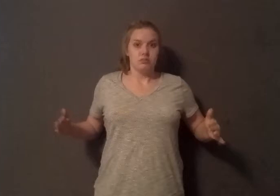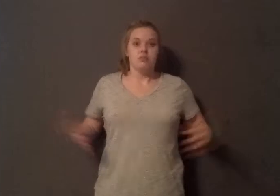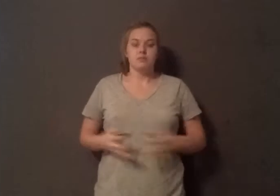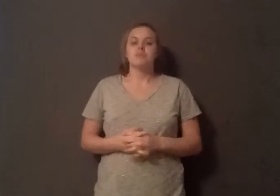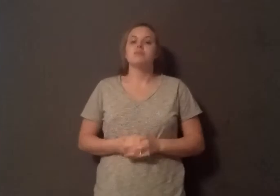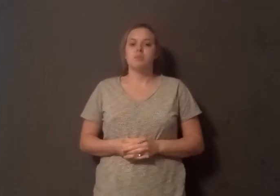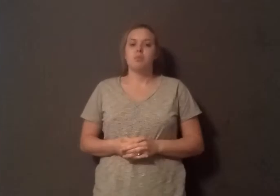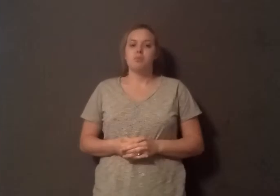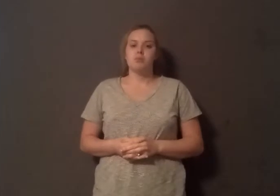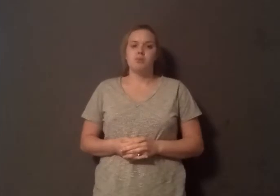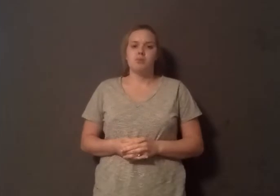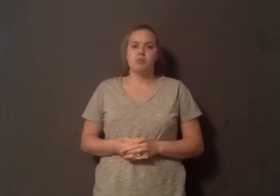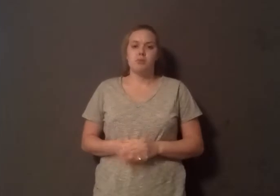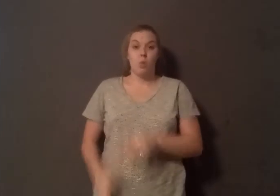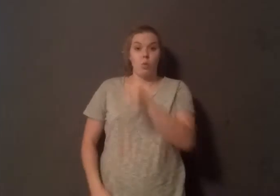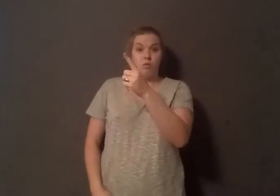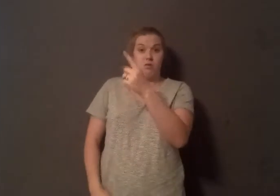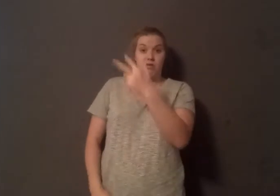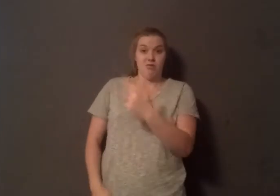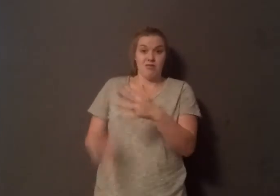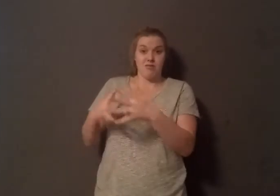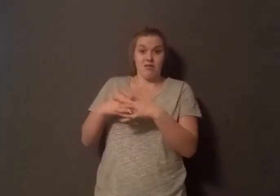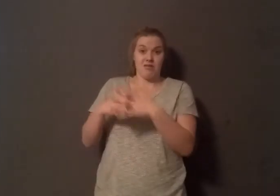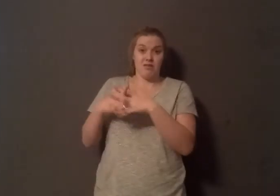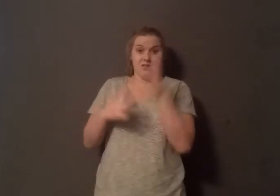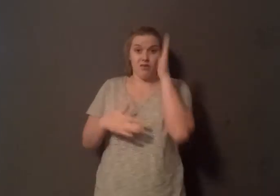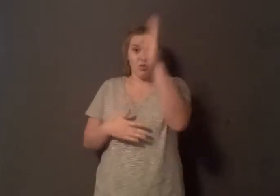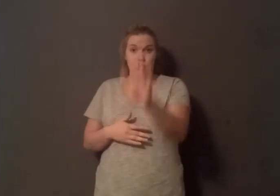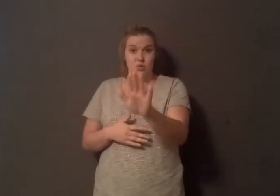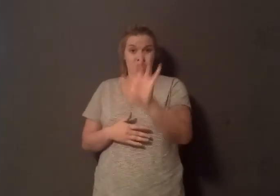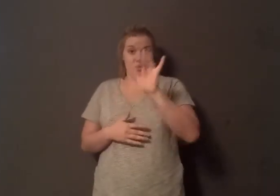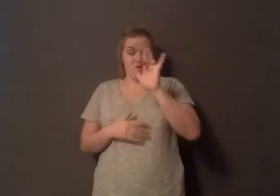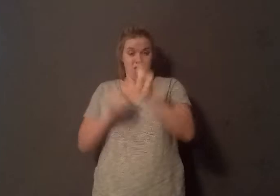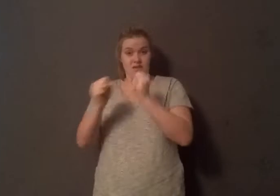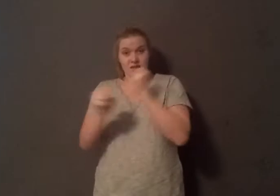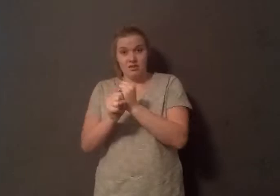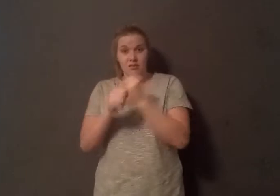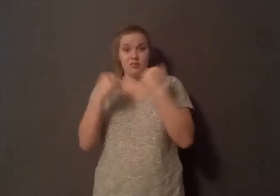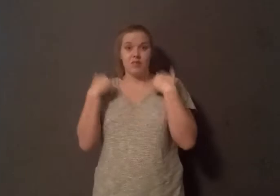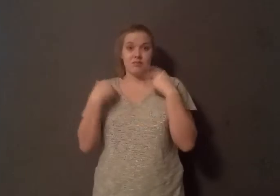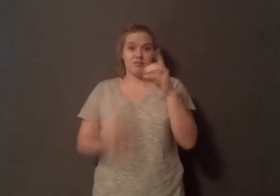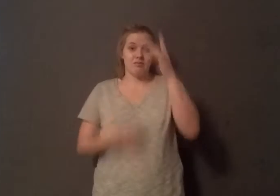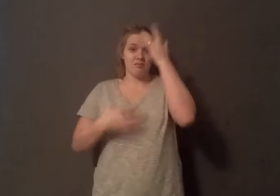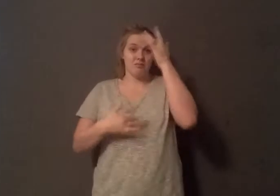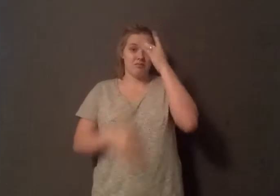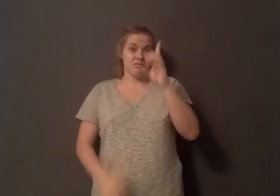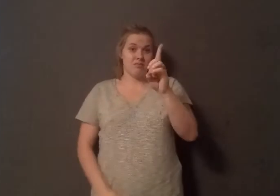every three Americans will have diabetes. My name is Michael Abdallah. I'm from Atlanta, Georgia. And